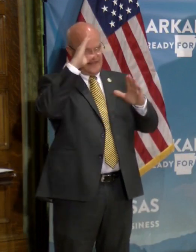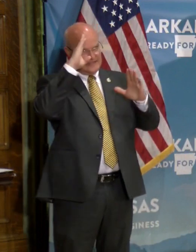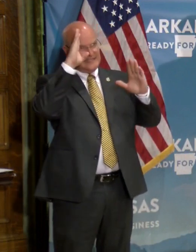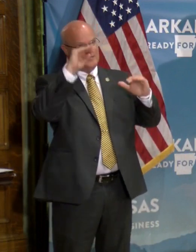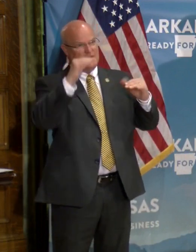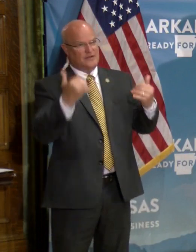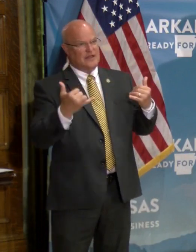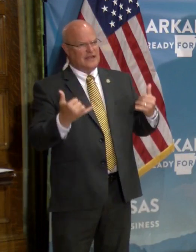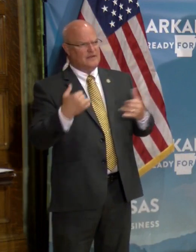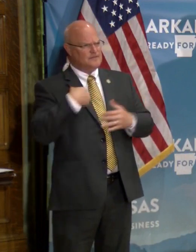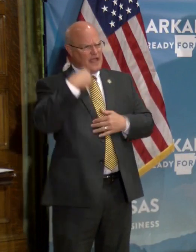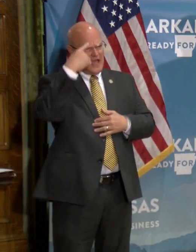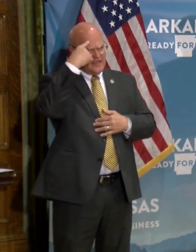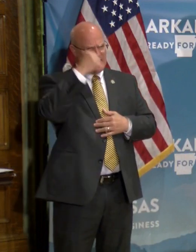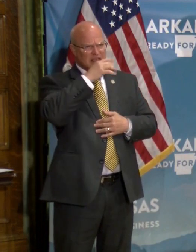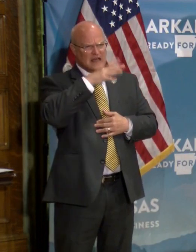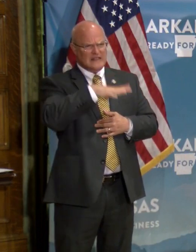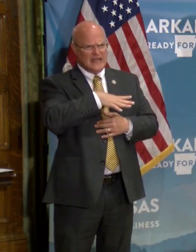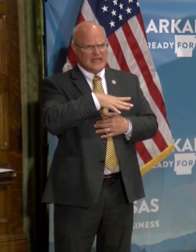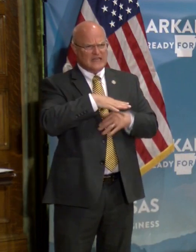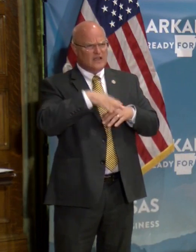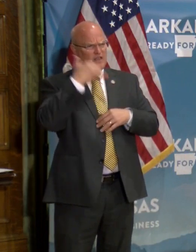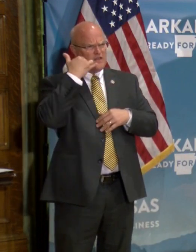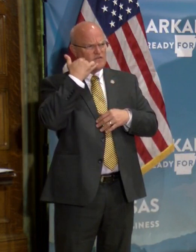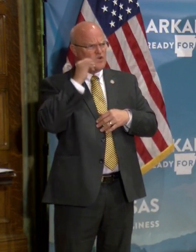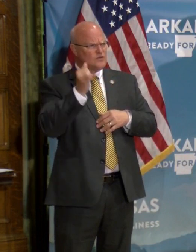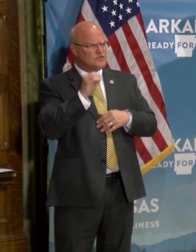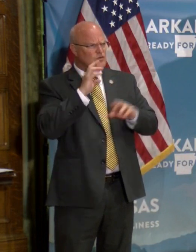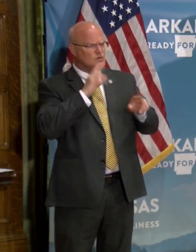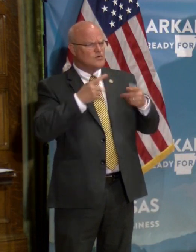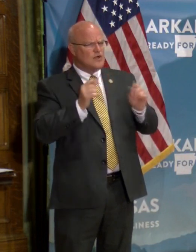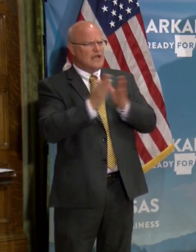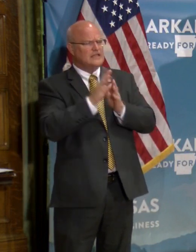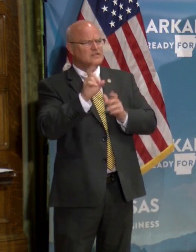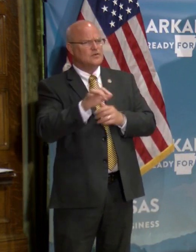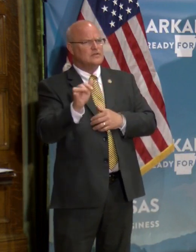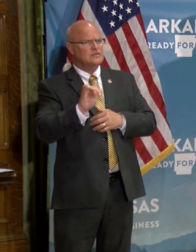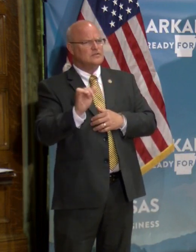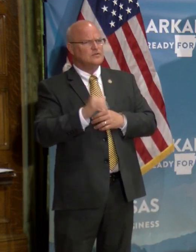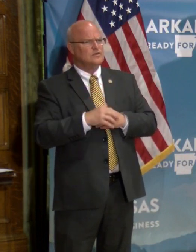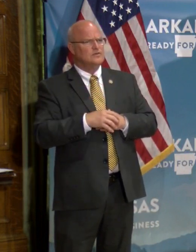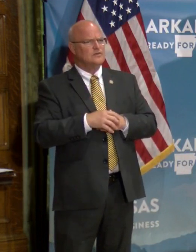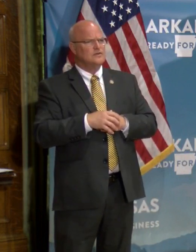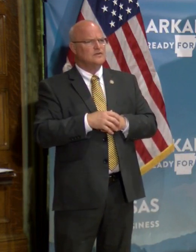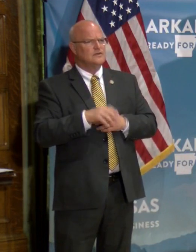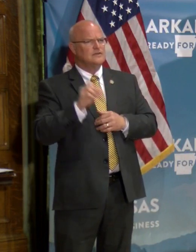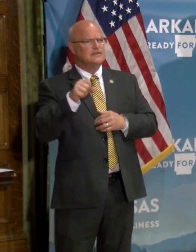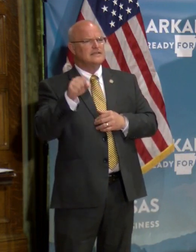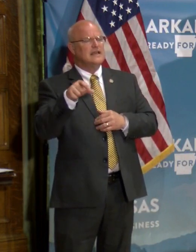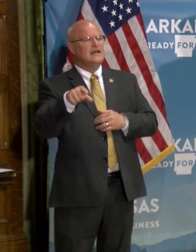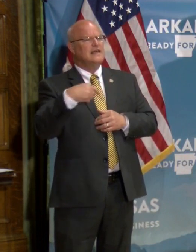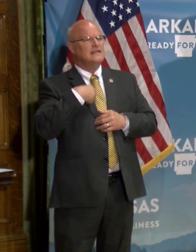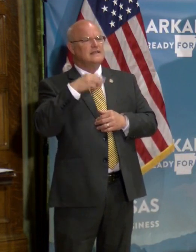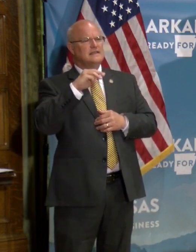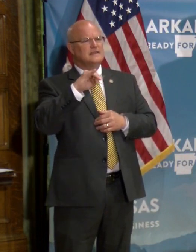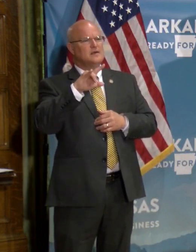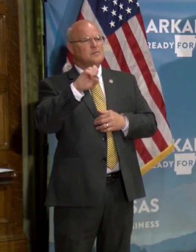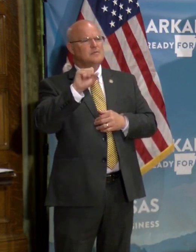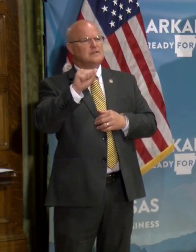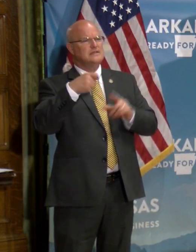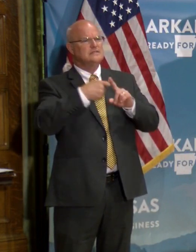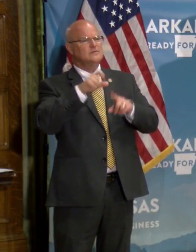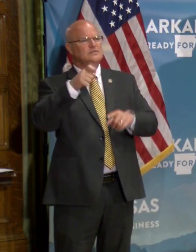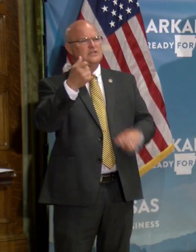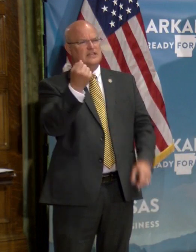expectation. I think there was a lady, uh, the line, a reporter trying to ask a question remotely. Yes, Dr. this is Melissa Ziegowitz